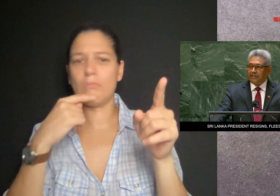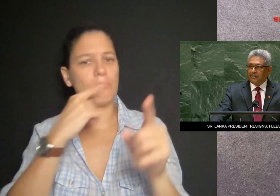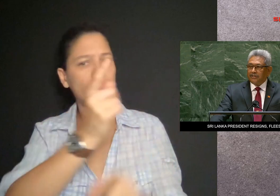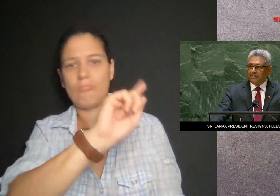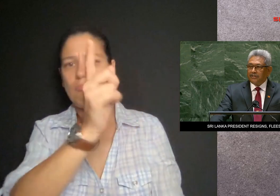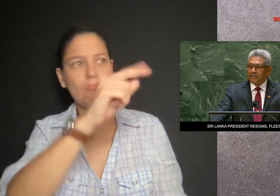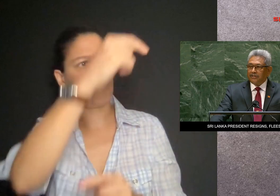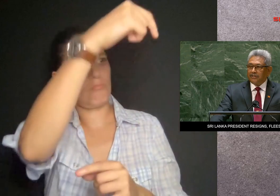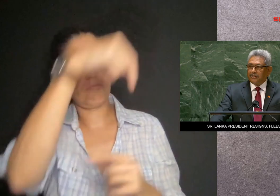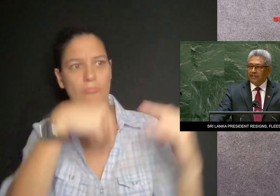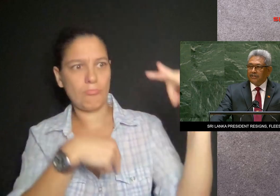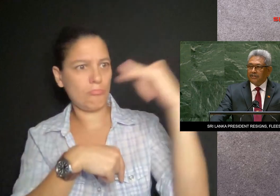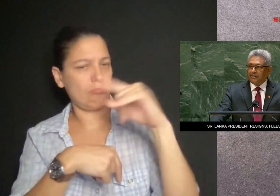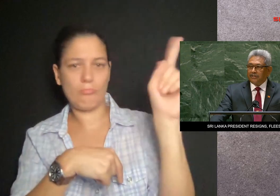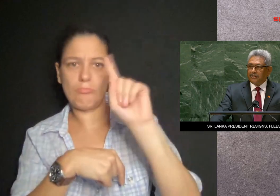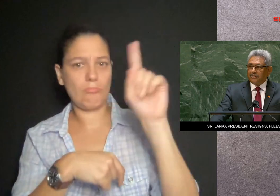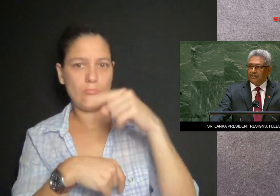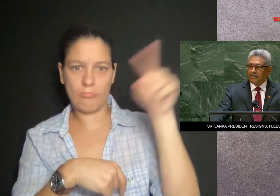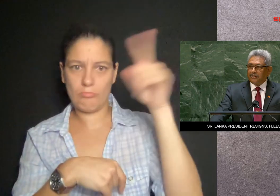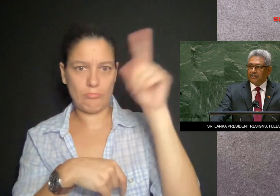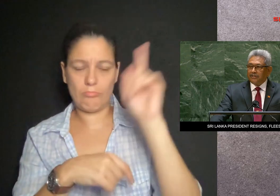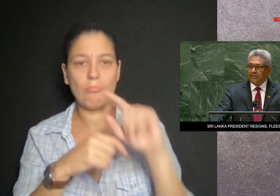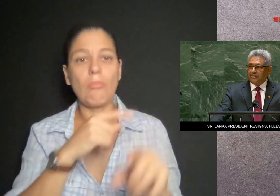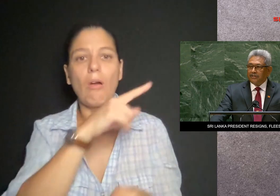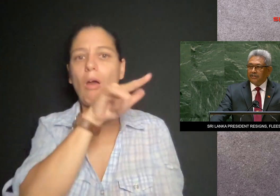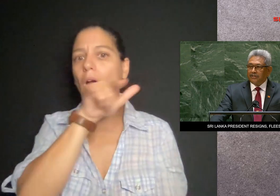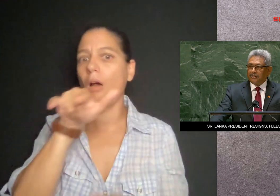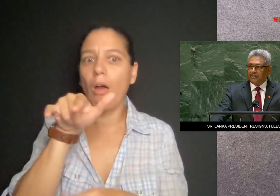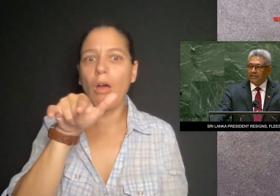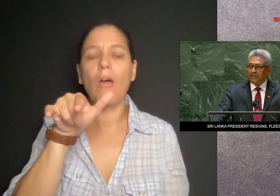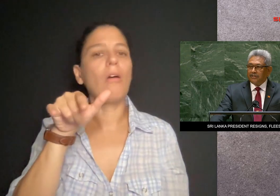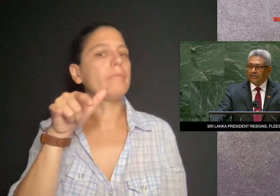Air traffic control initially refused to let his plane land.